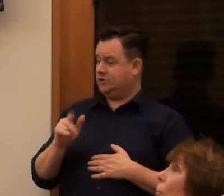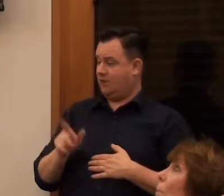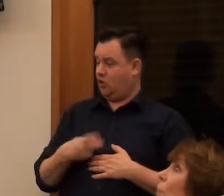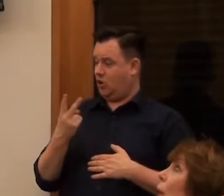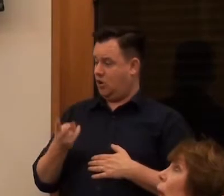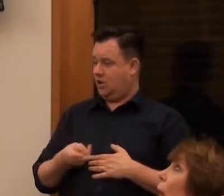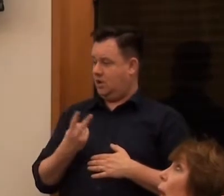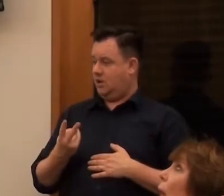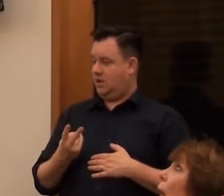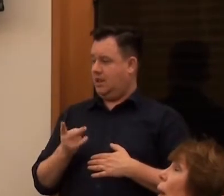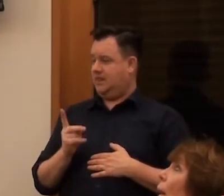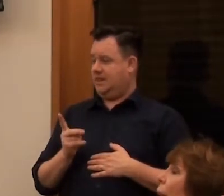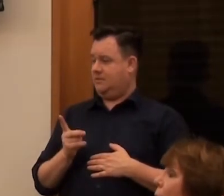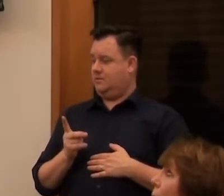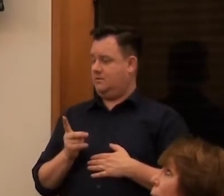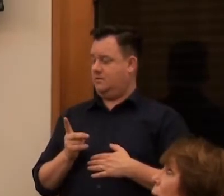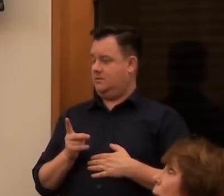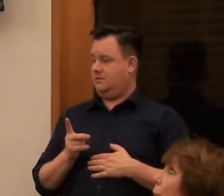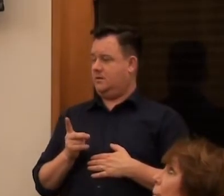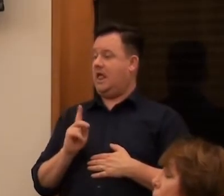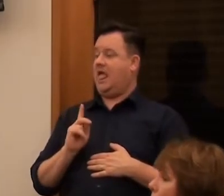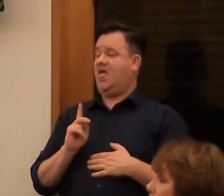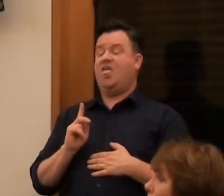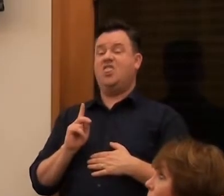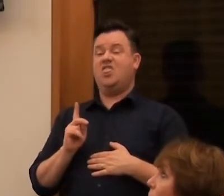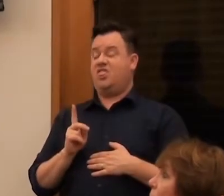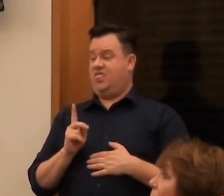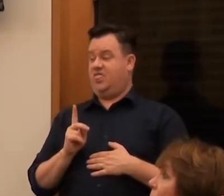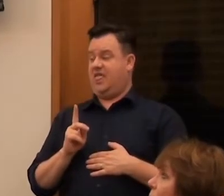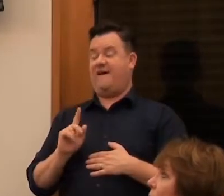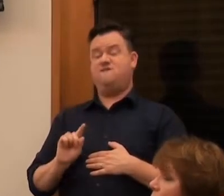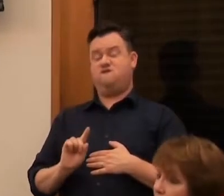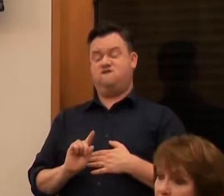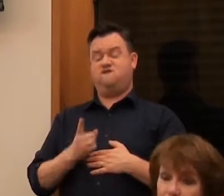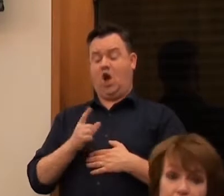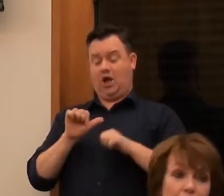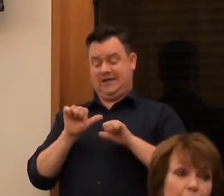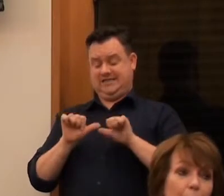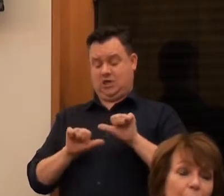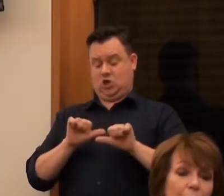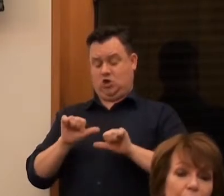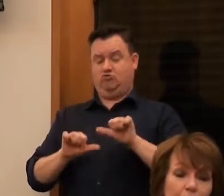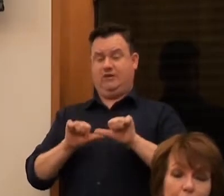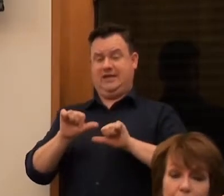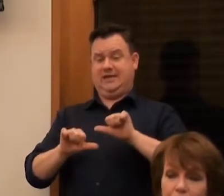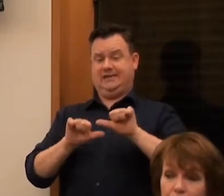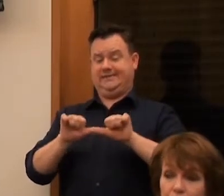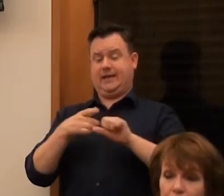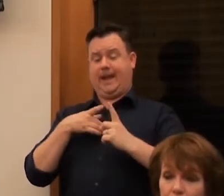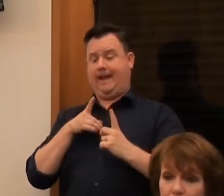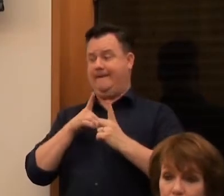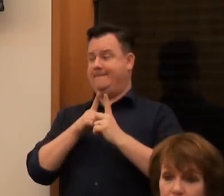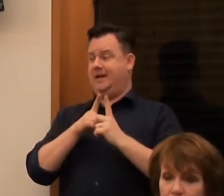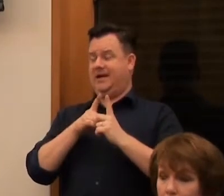going? That way, So that was the first series that I did where I met